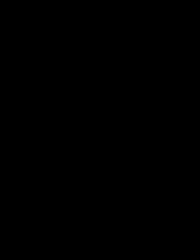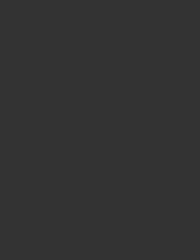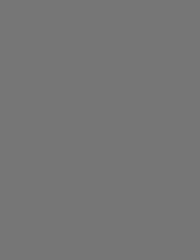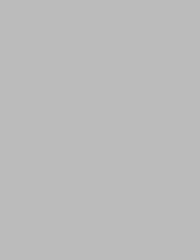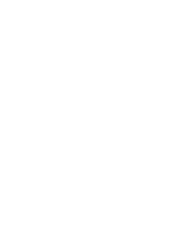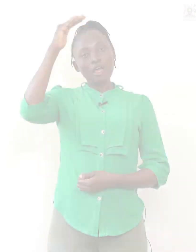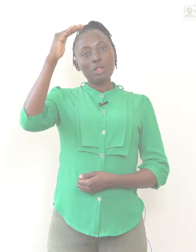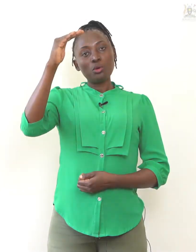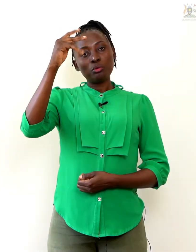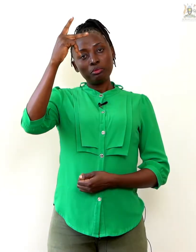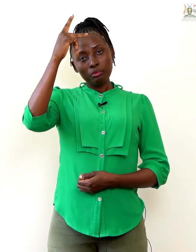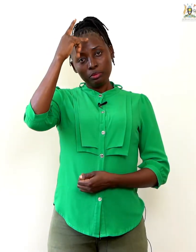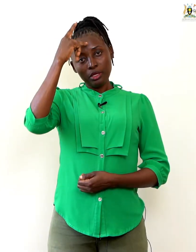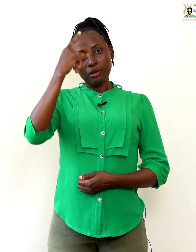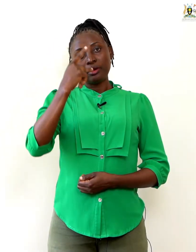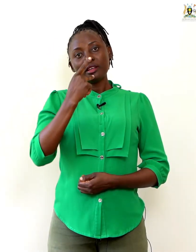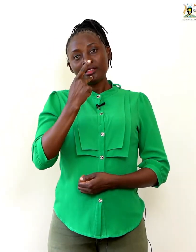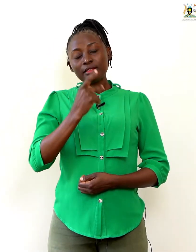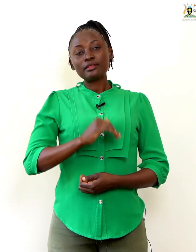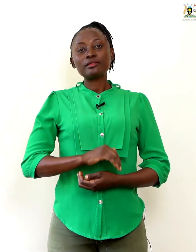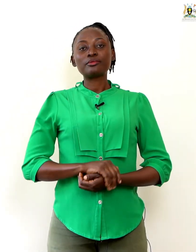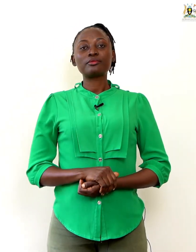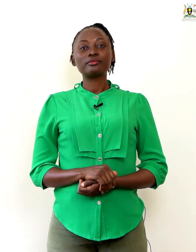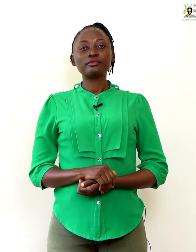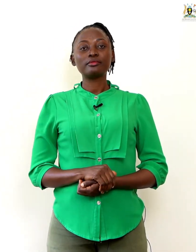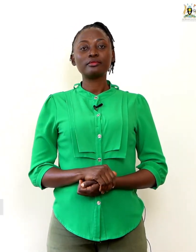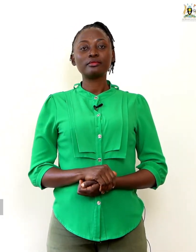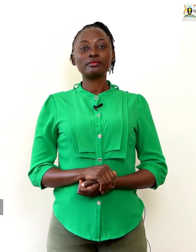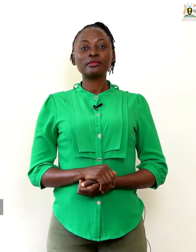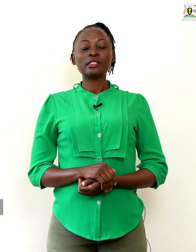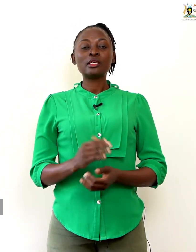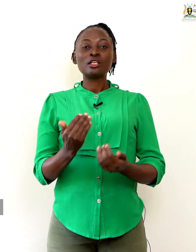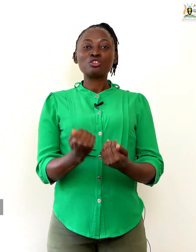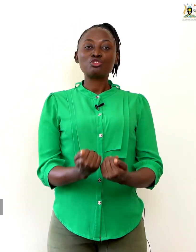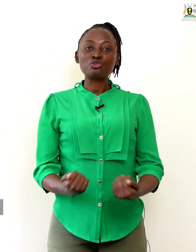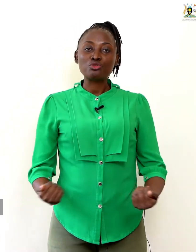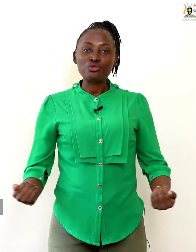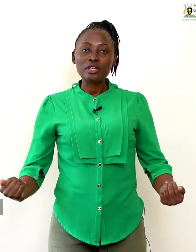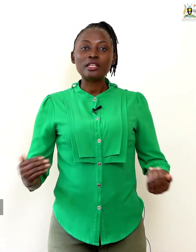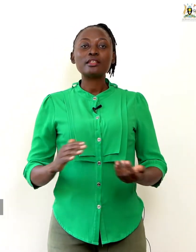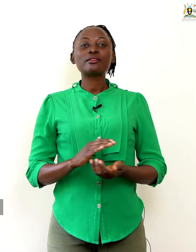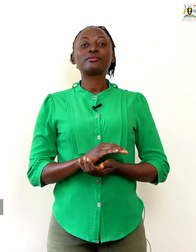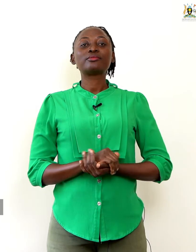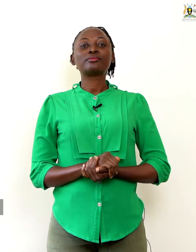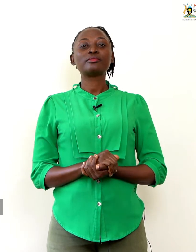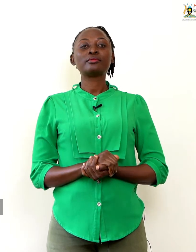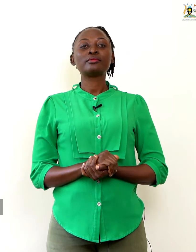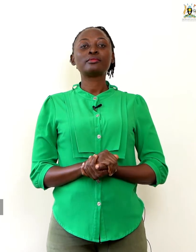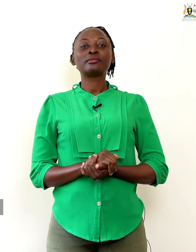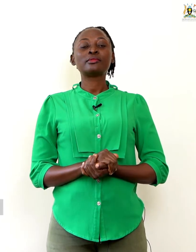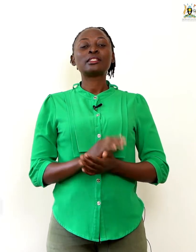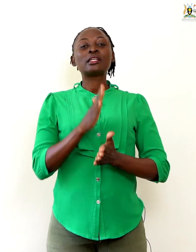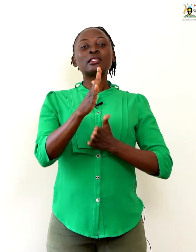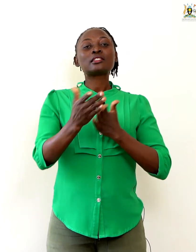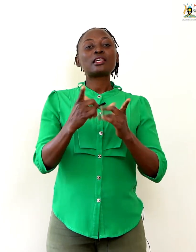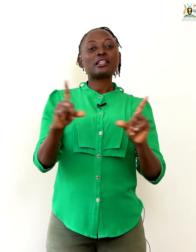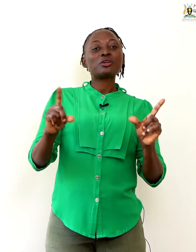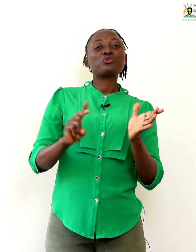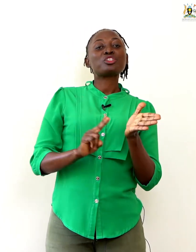Hello, parents, children, sign language